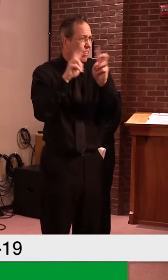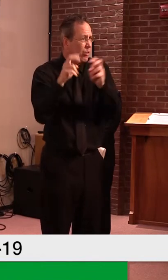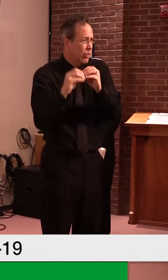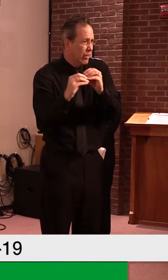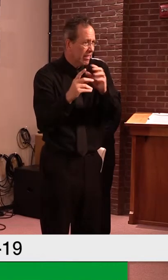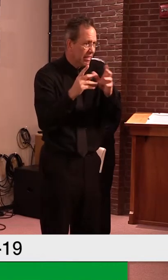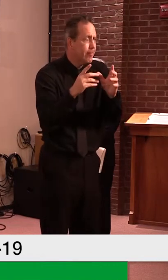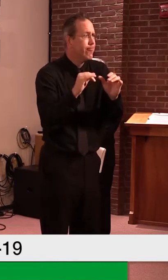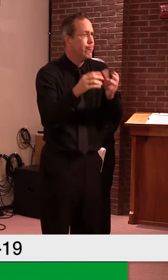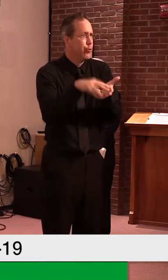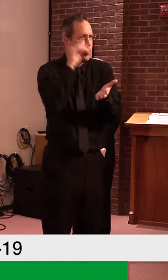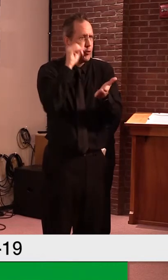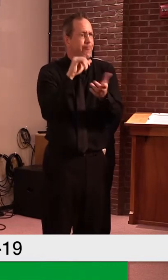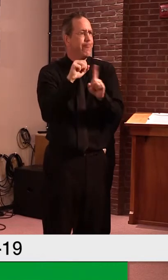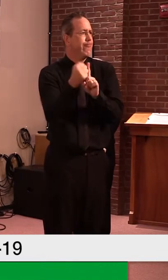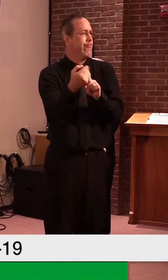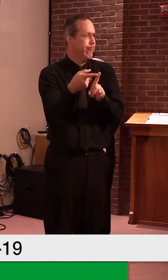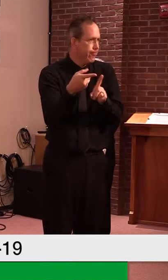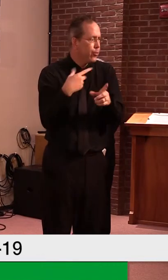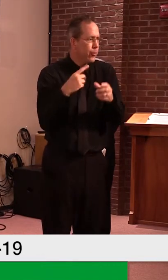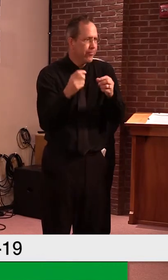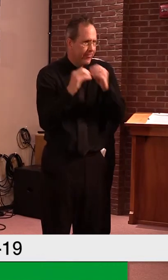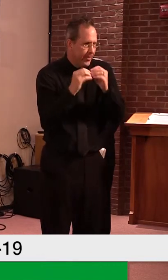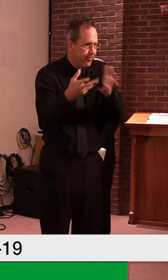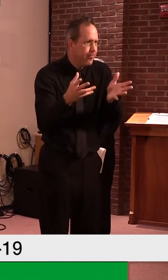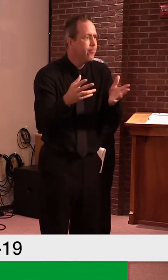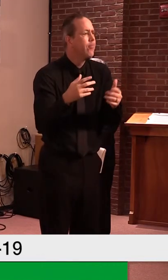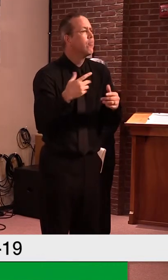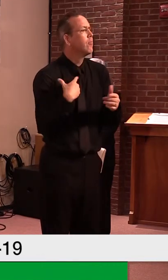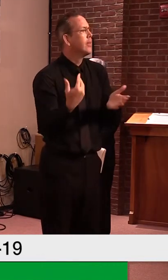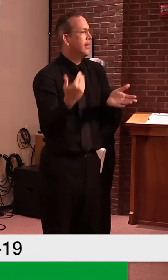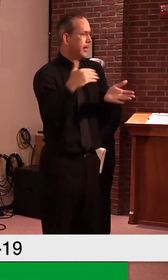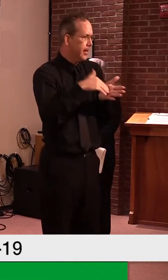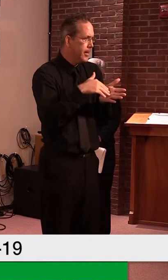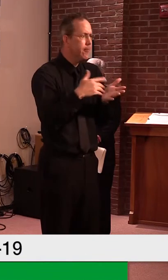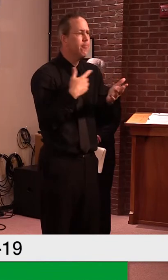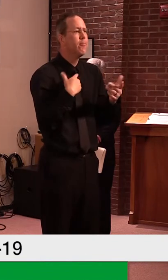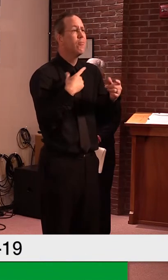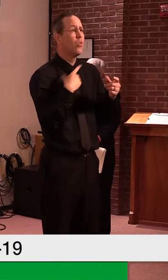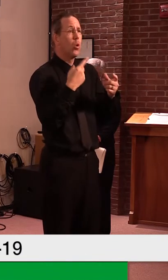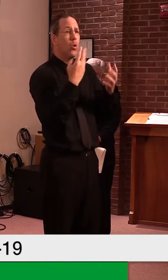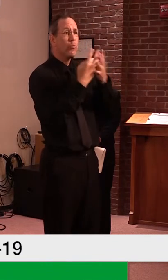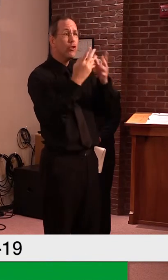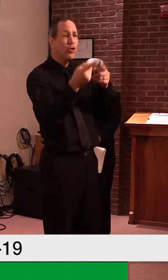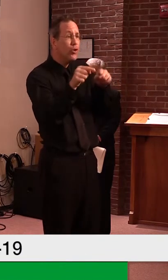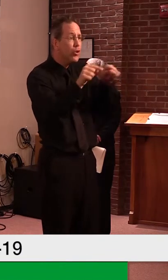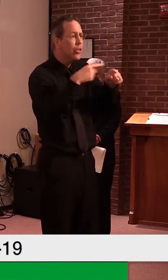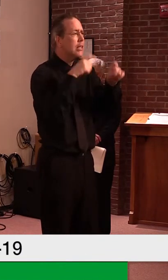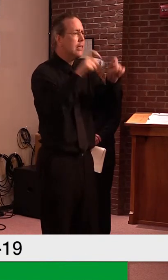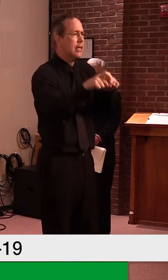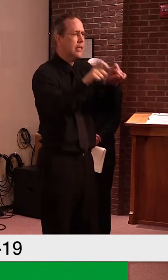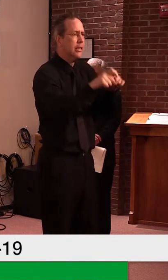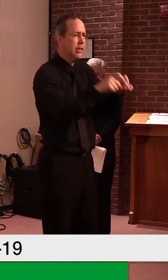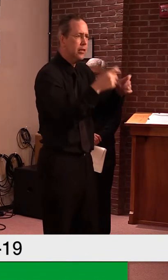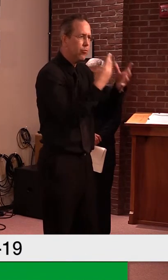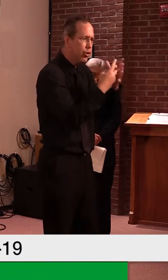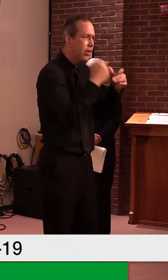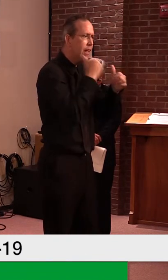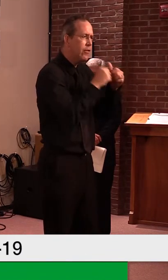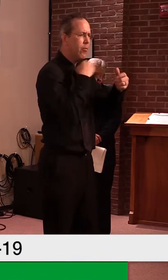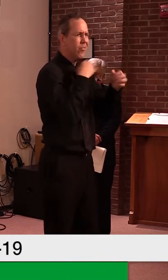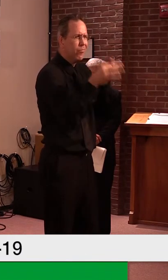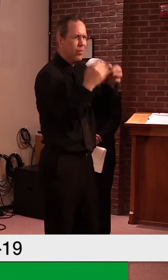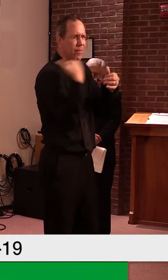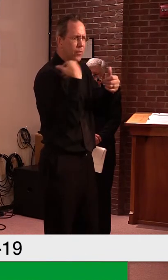testing the offender population. Obviously there has to be a port of entry. There has to be an intake. Um, so you have to test